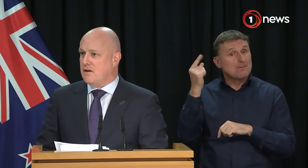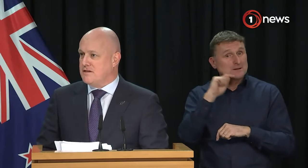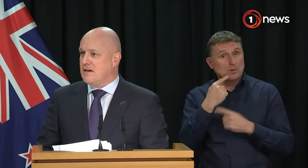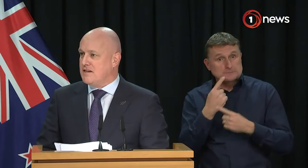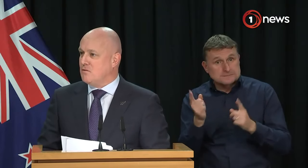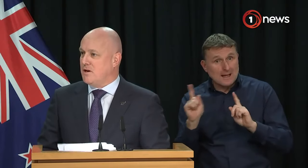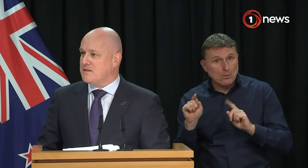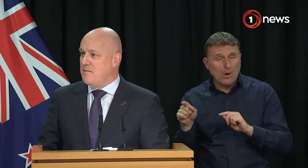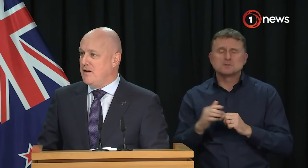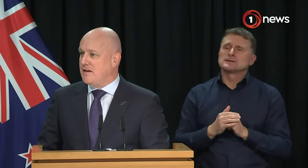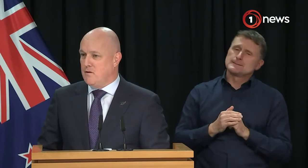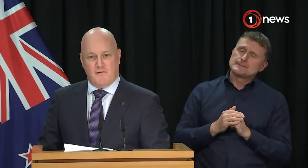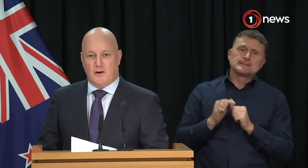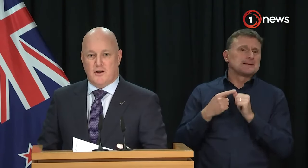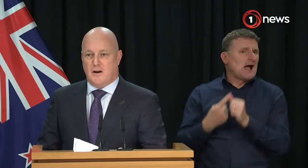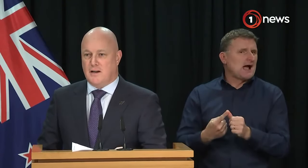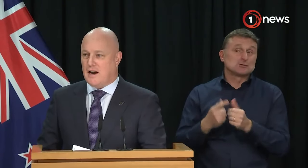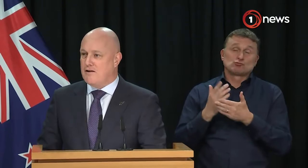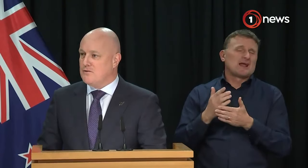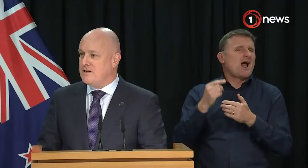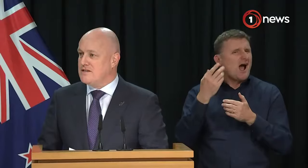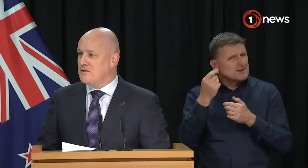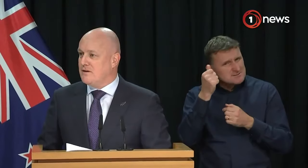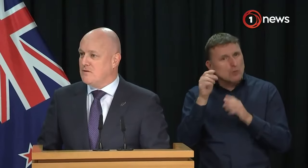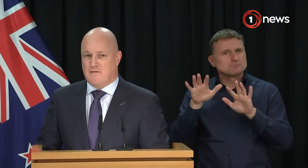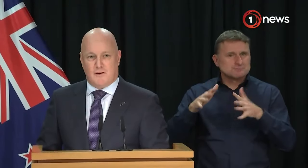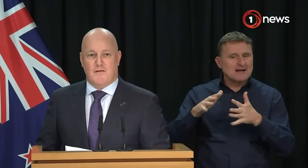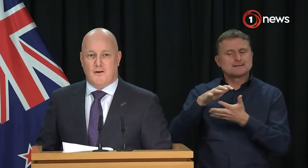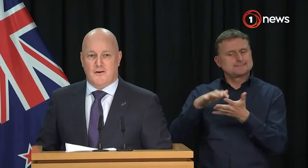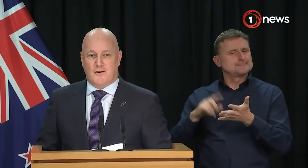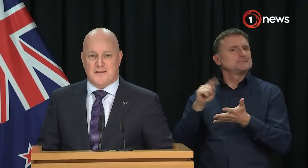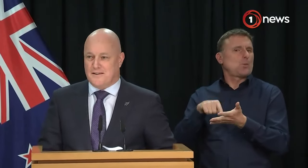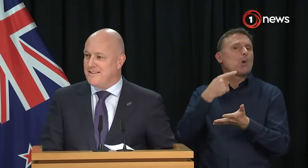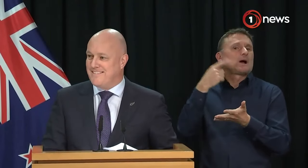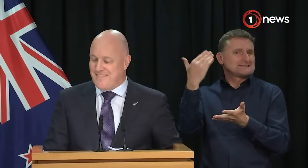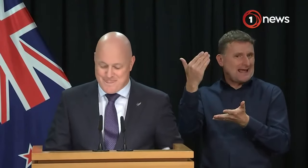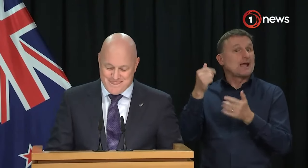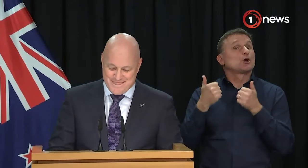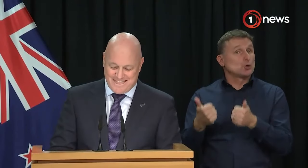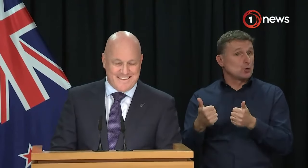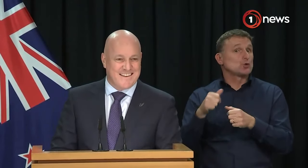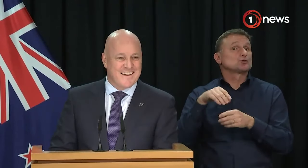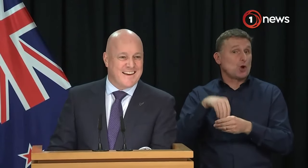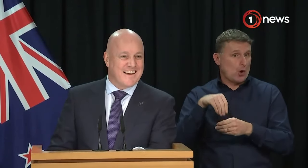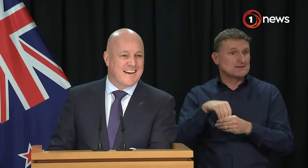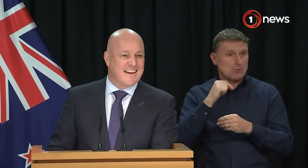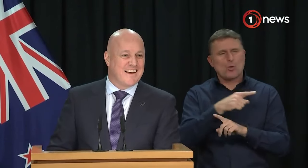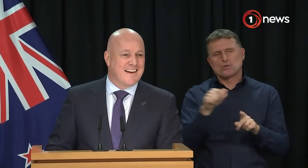I've got a sense of what he'll say, but it'll be very good, and I'd encourage you all to listen to it, because it'll be very, very good content. I guess the